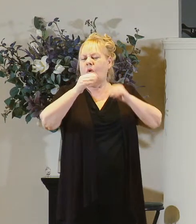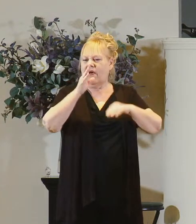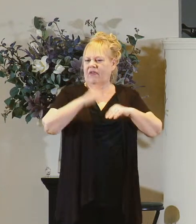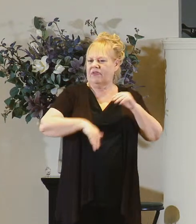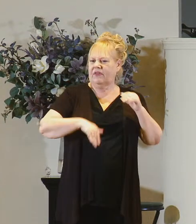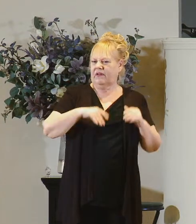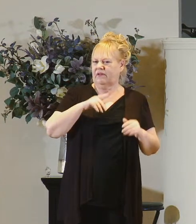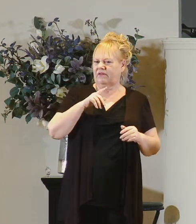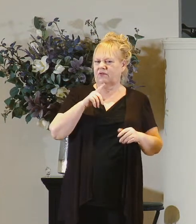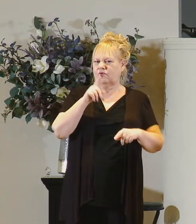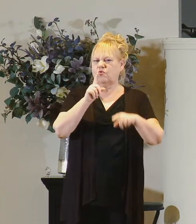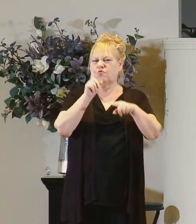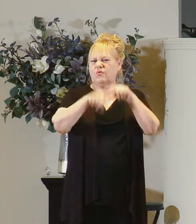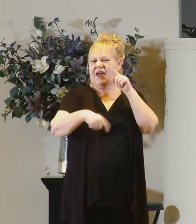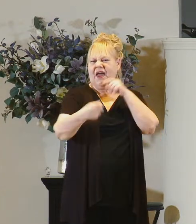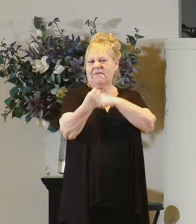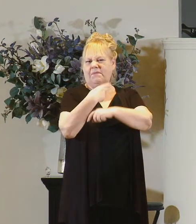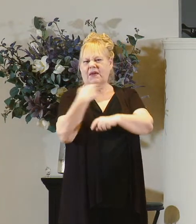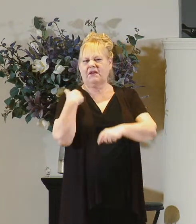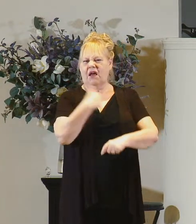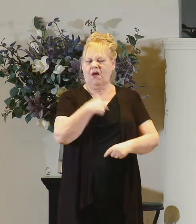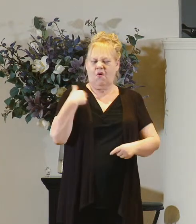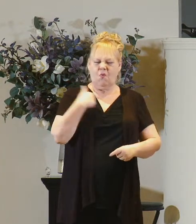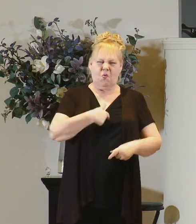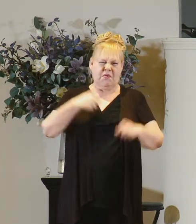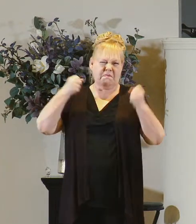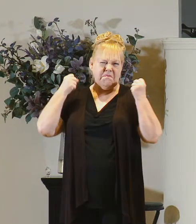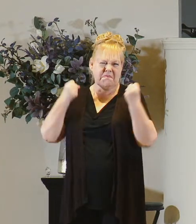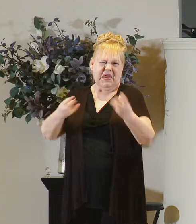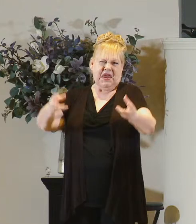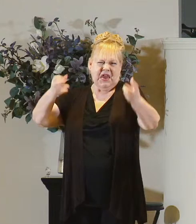unconquerable we are legion